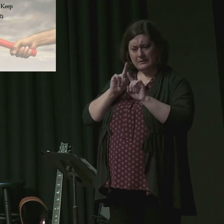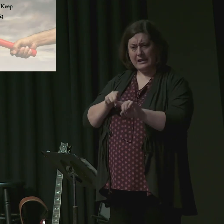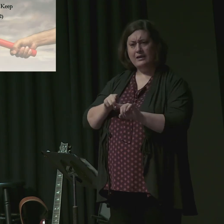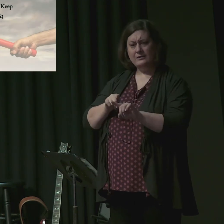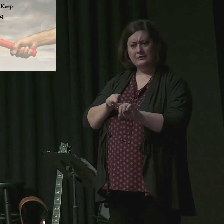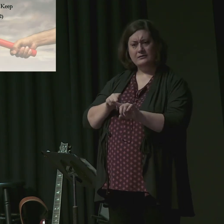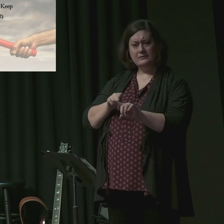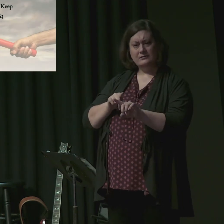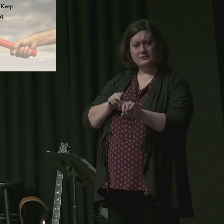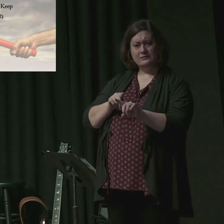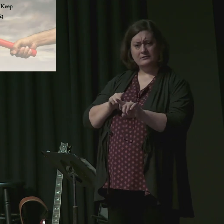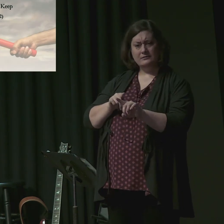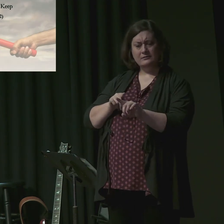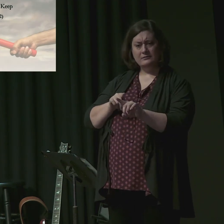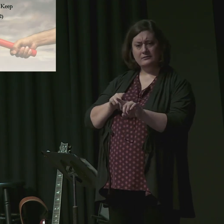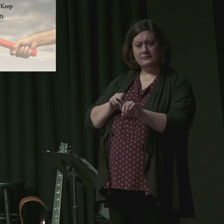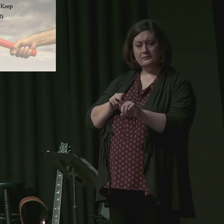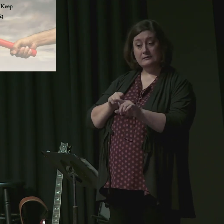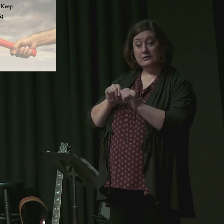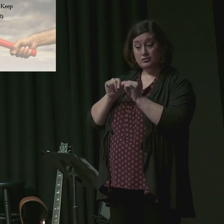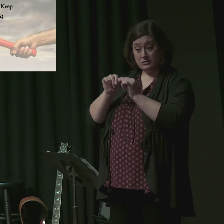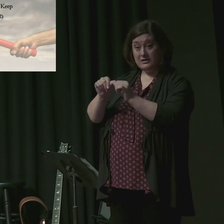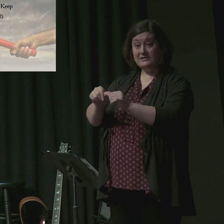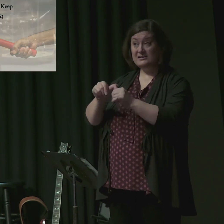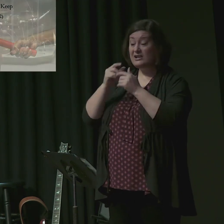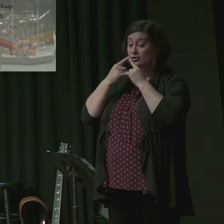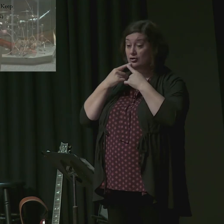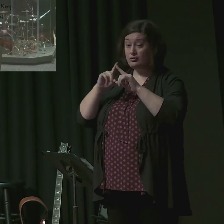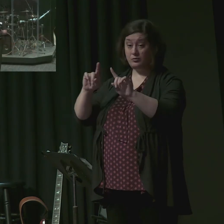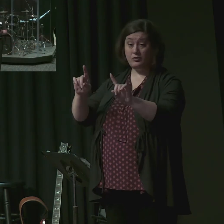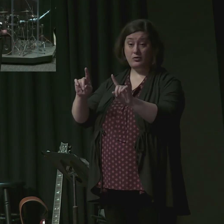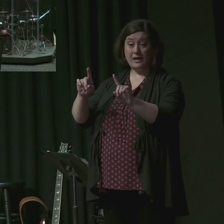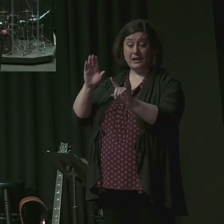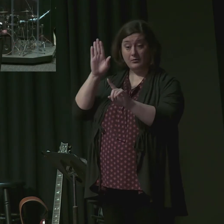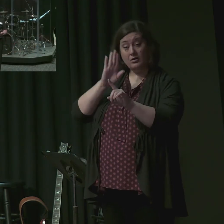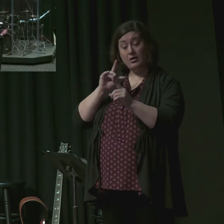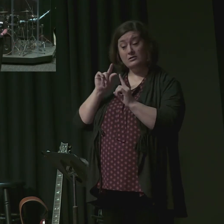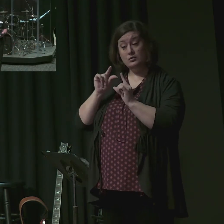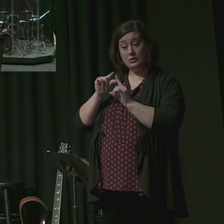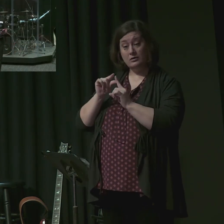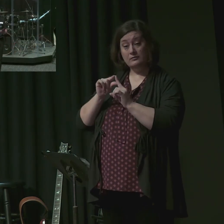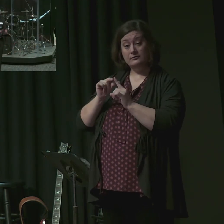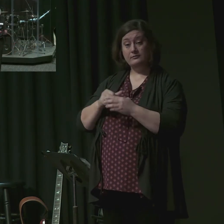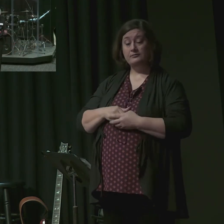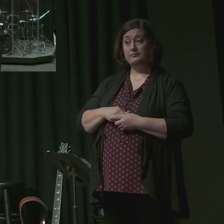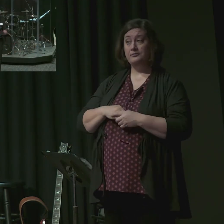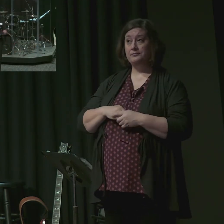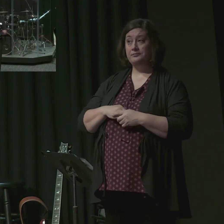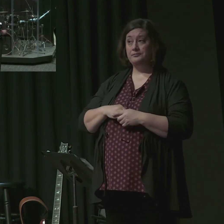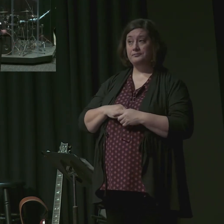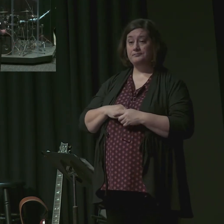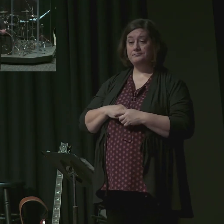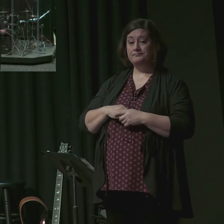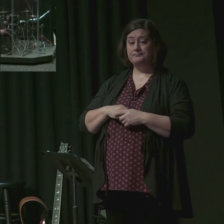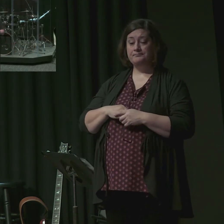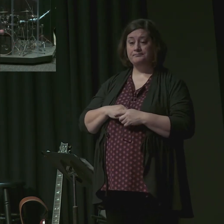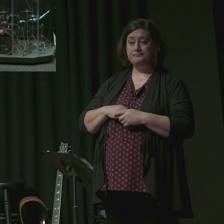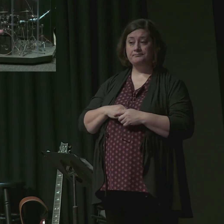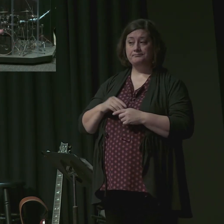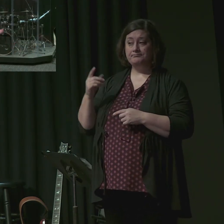and by his appearing, proclaiming, motivating power to fulfill this charge rests in